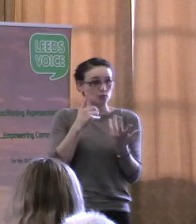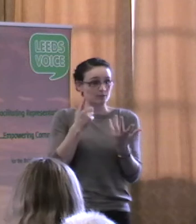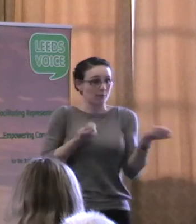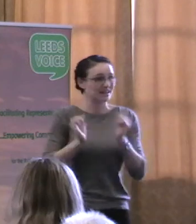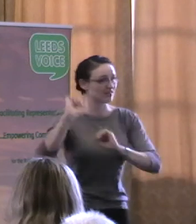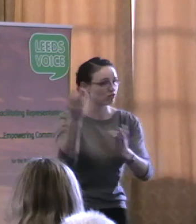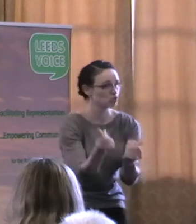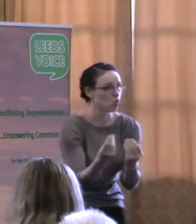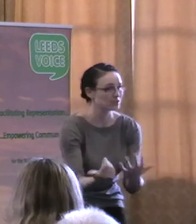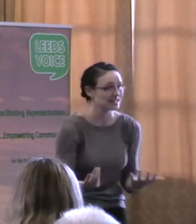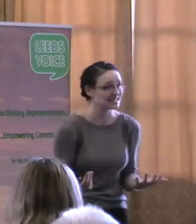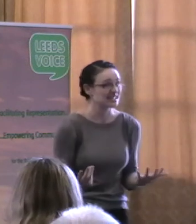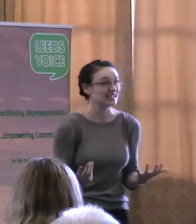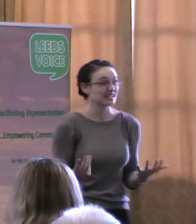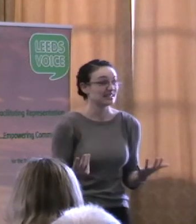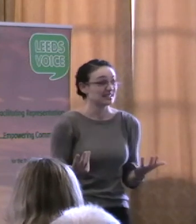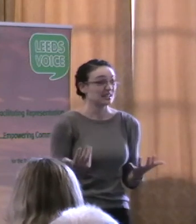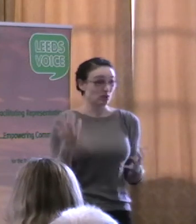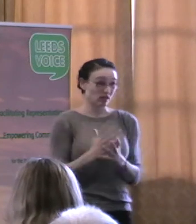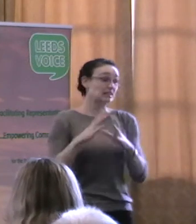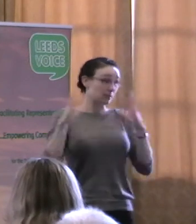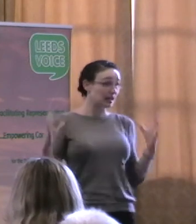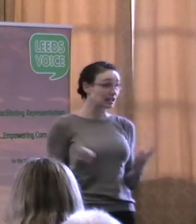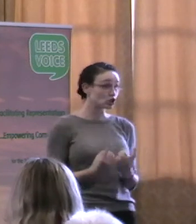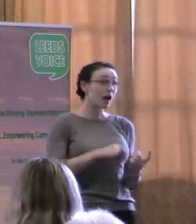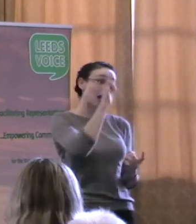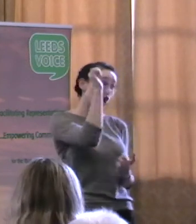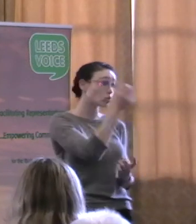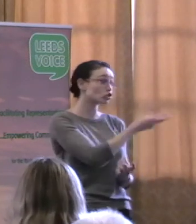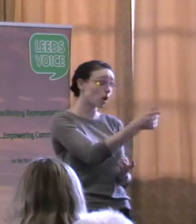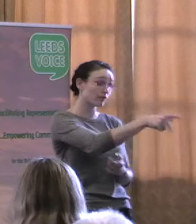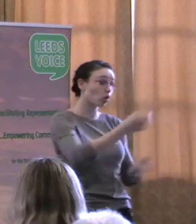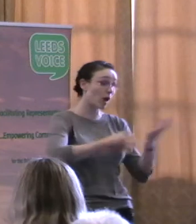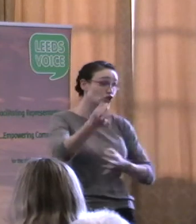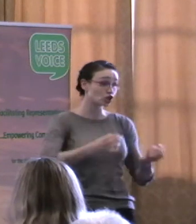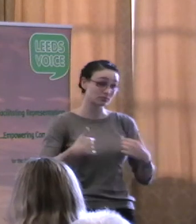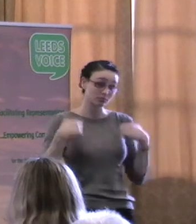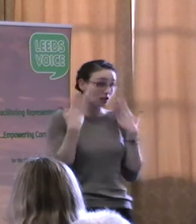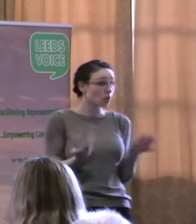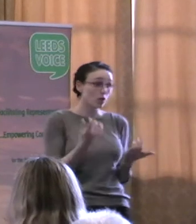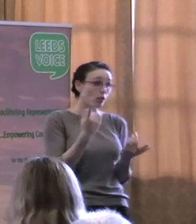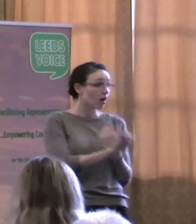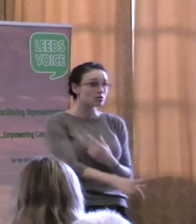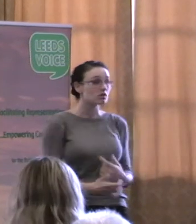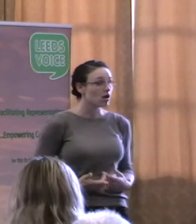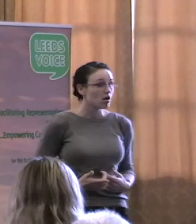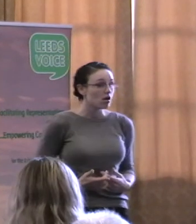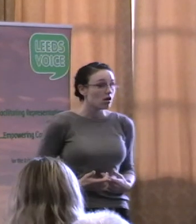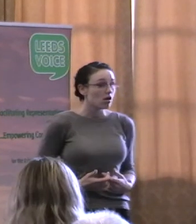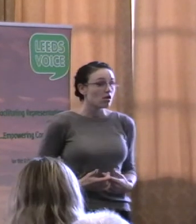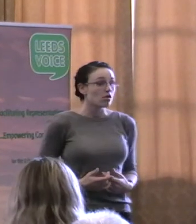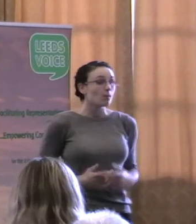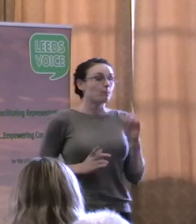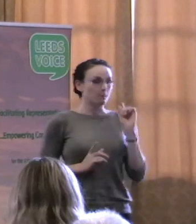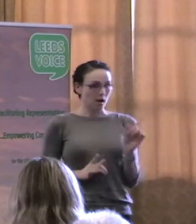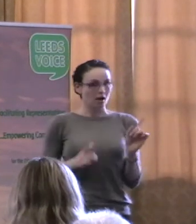you're going to answer me questions that I will not have the answers to, but what is going to be needed is all of these are going to have to be